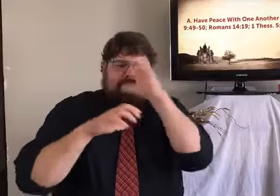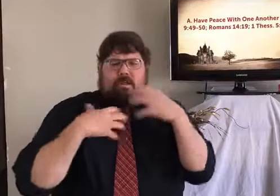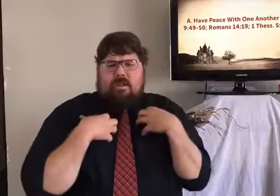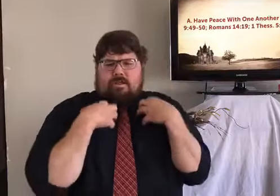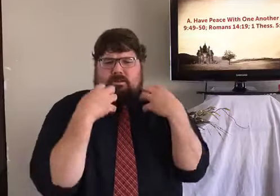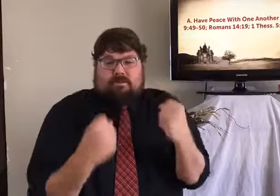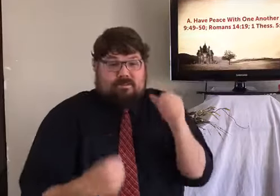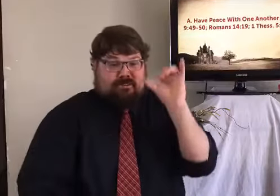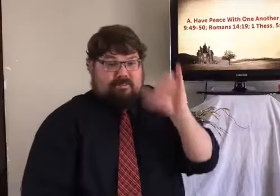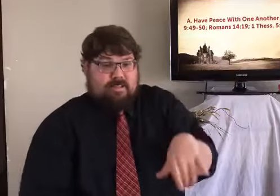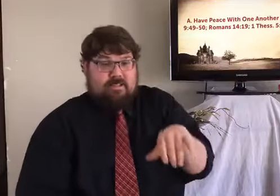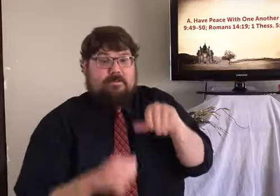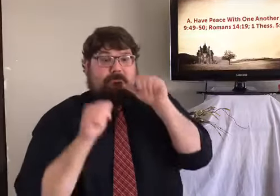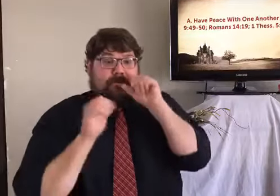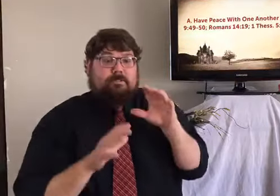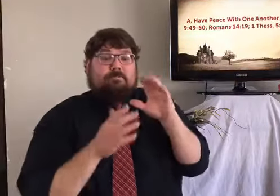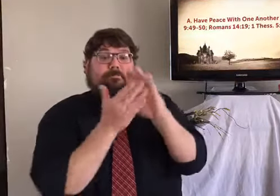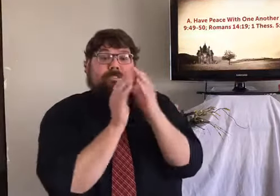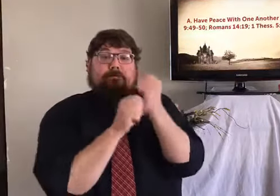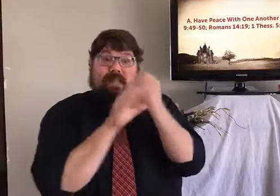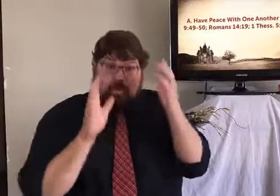Remember, Jesus said, Blessed are the peacemakers.